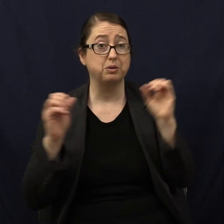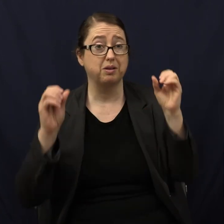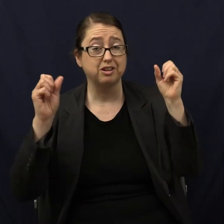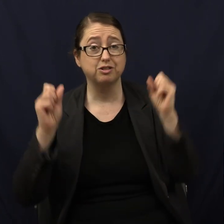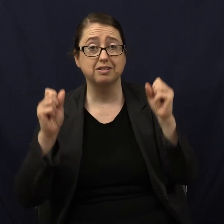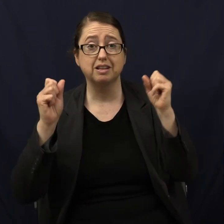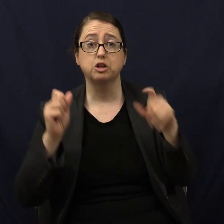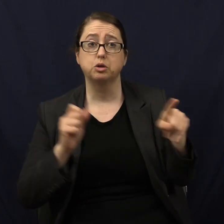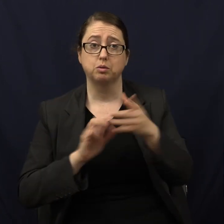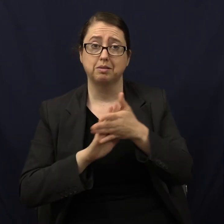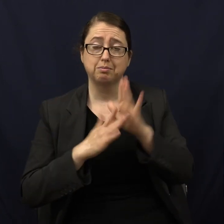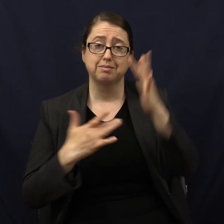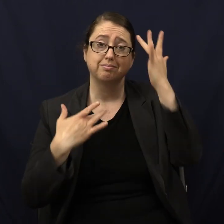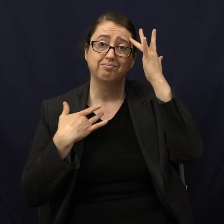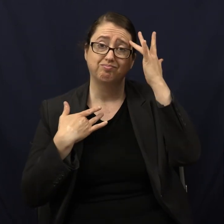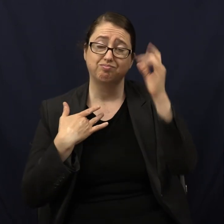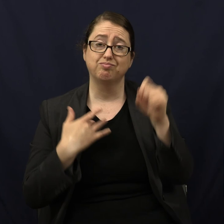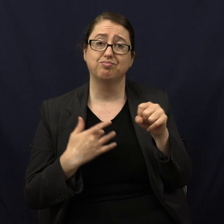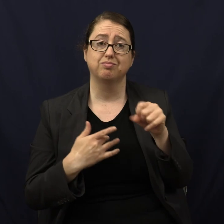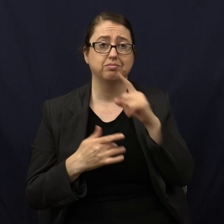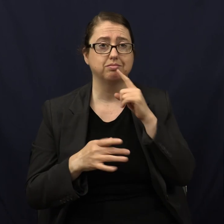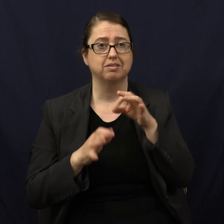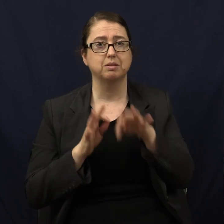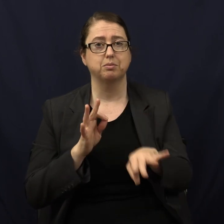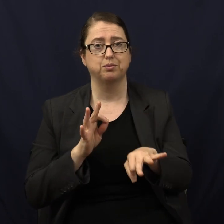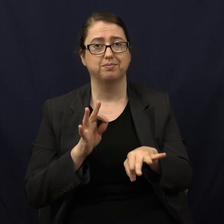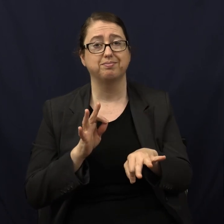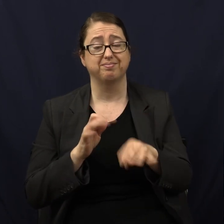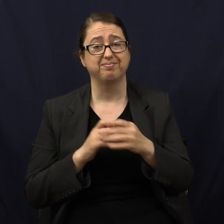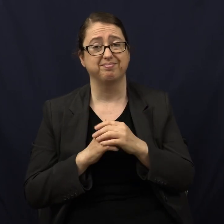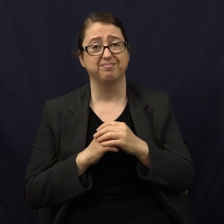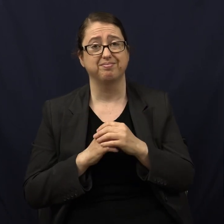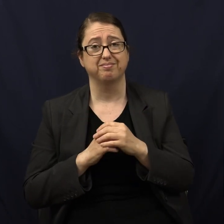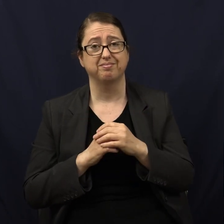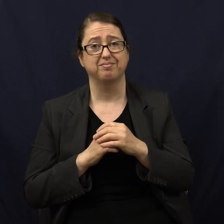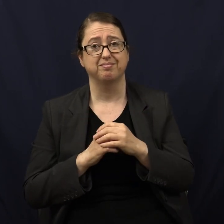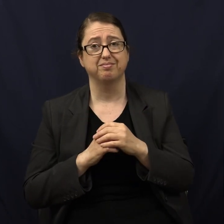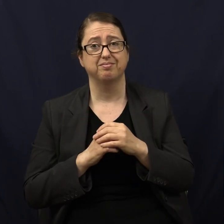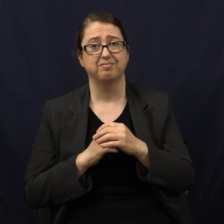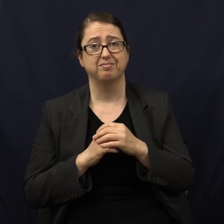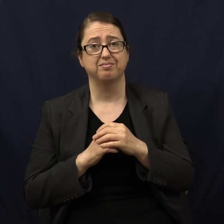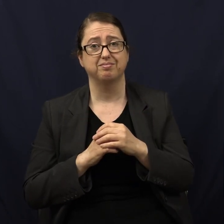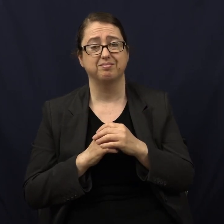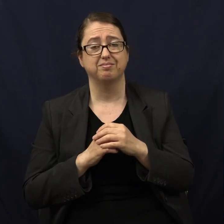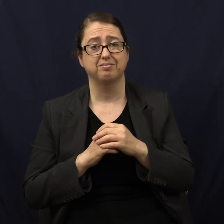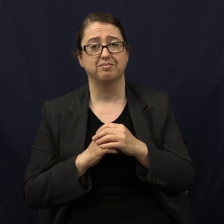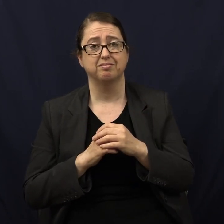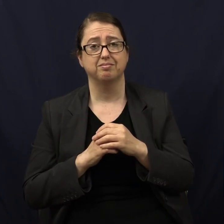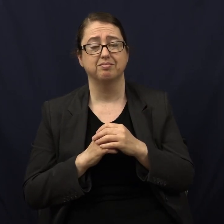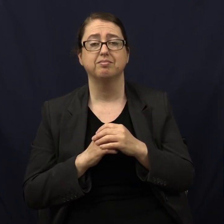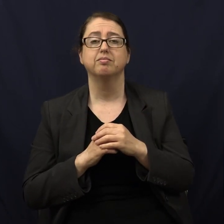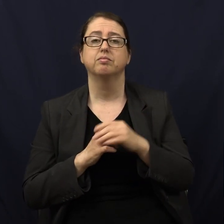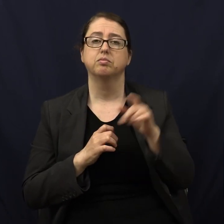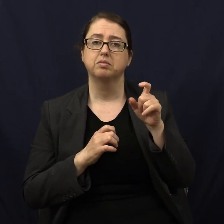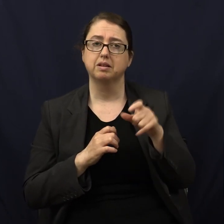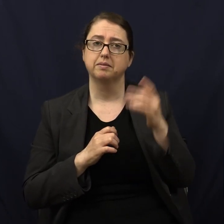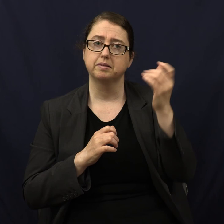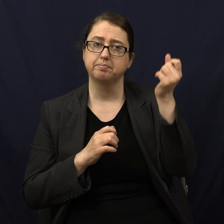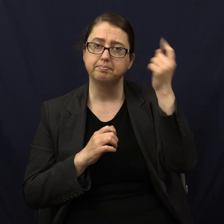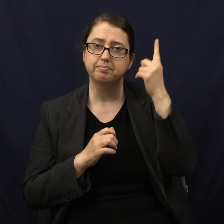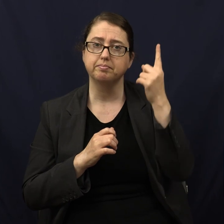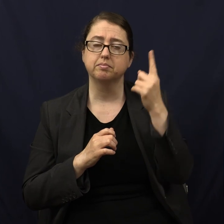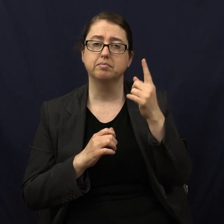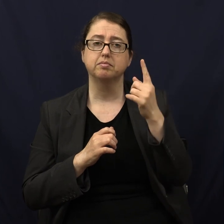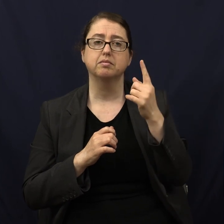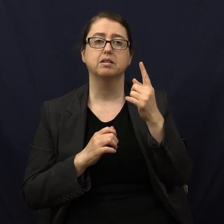exercise, you will be sick. It's that simple. A practical knowledge of this subject.